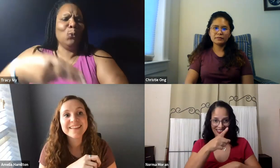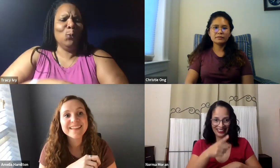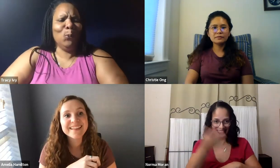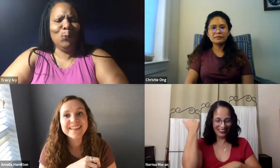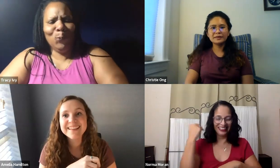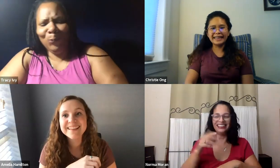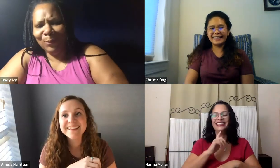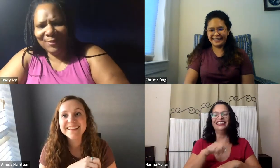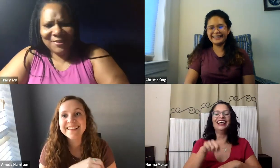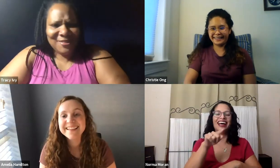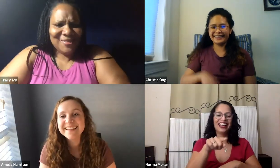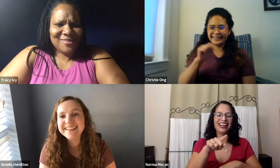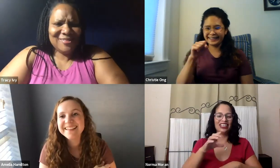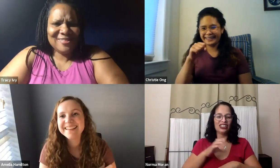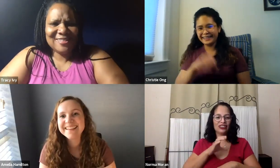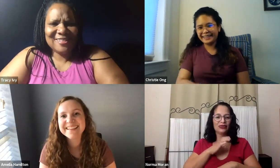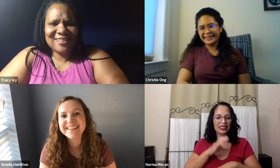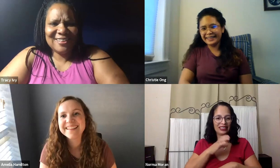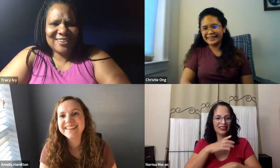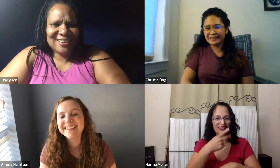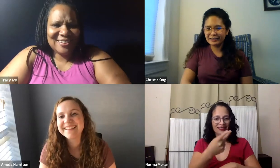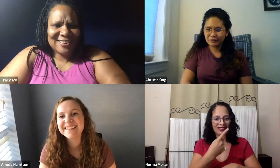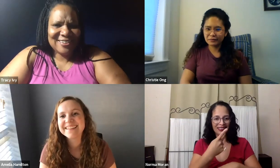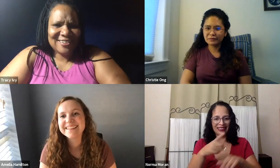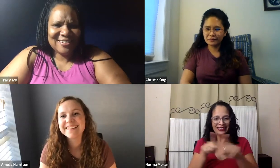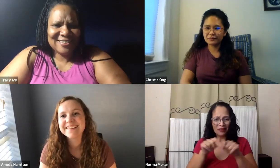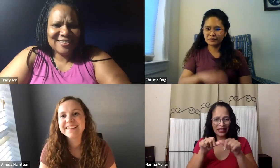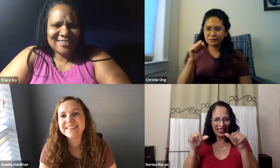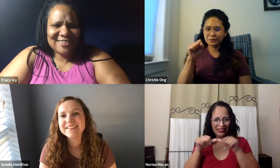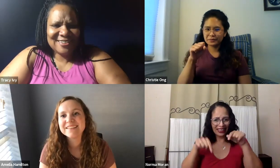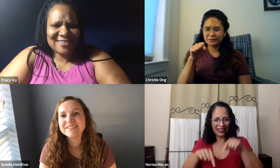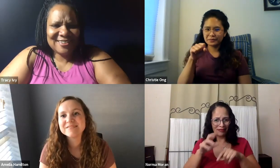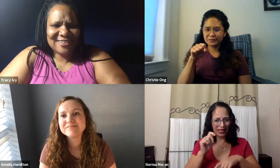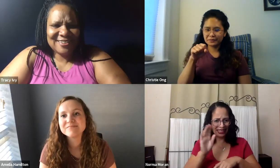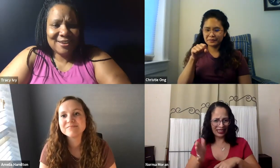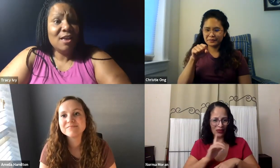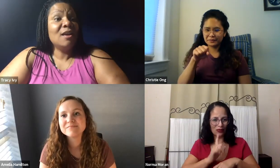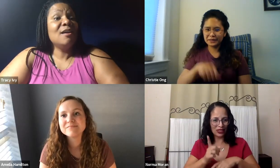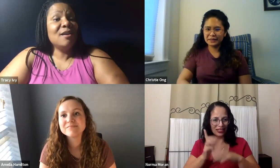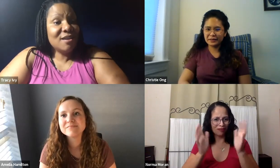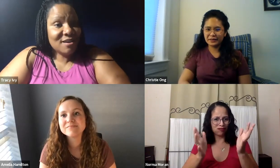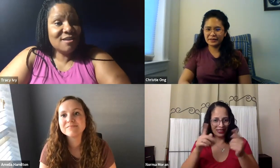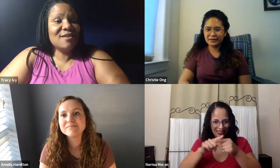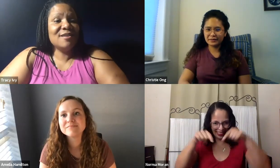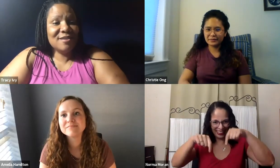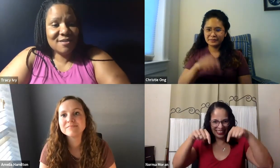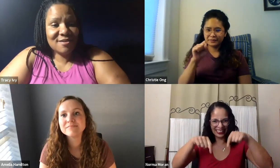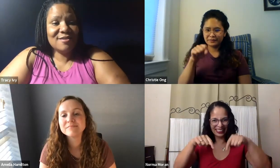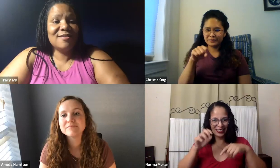And Tracy's saying, I want to join. Sure. Come on over. Actually, Christy and I are in the same area. But we've never really